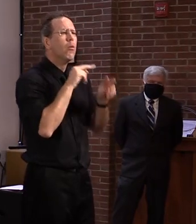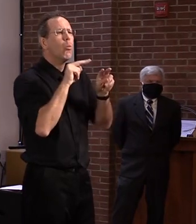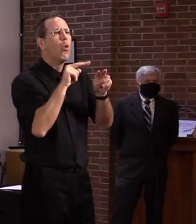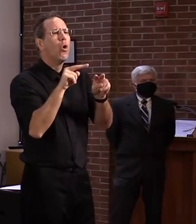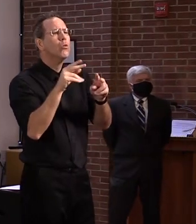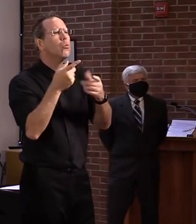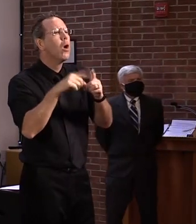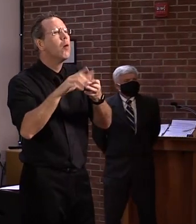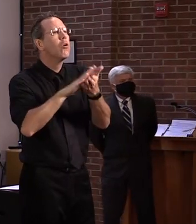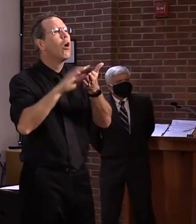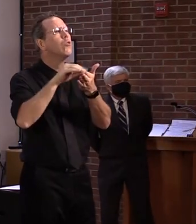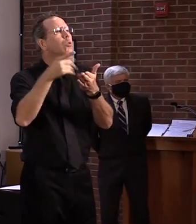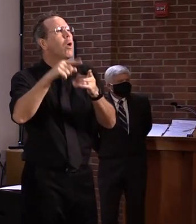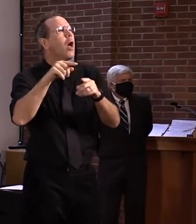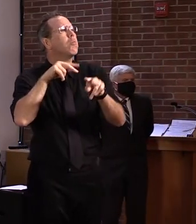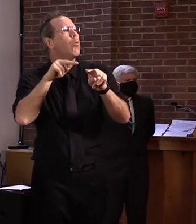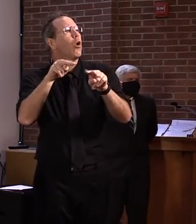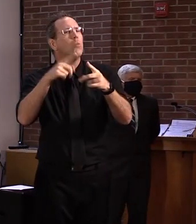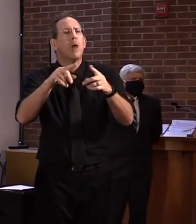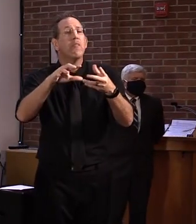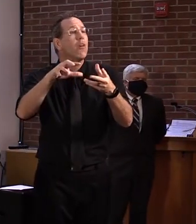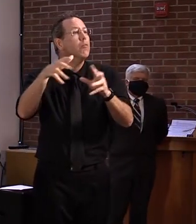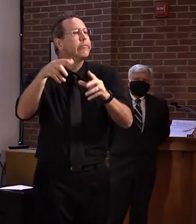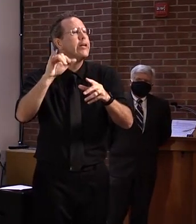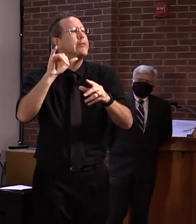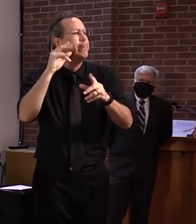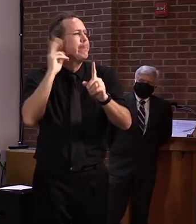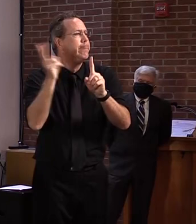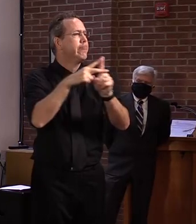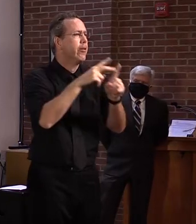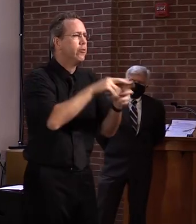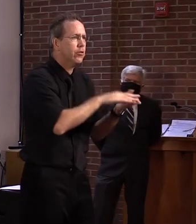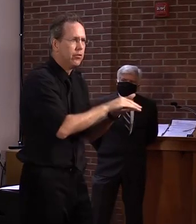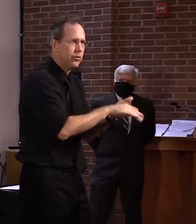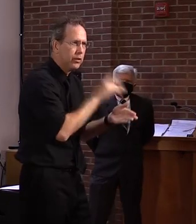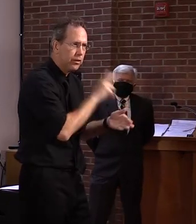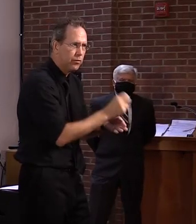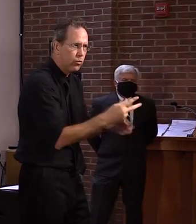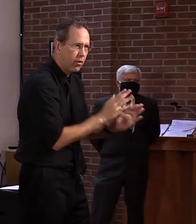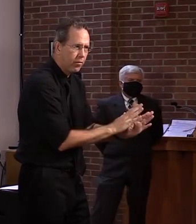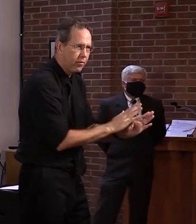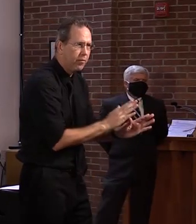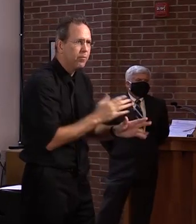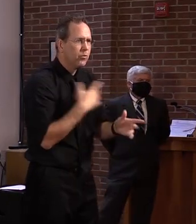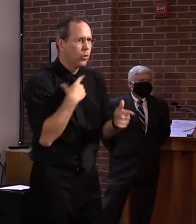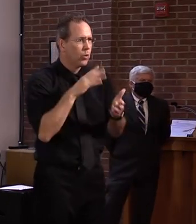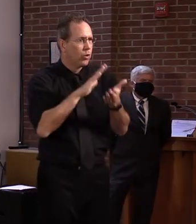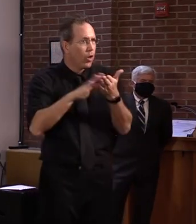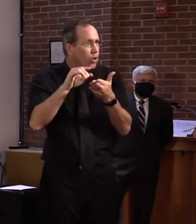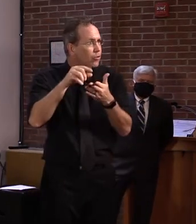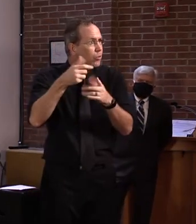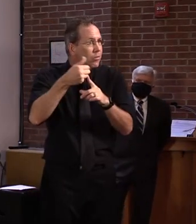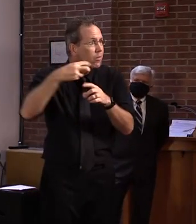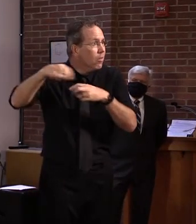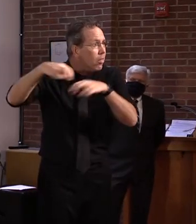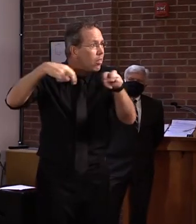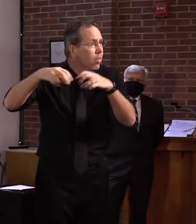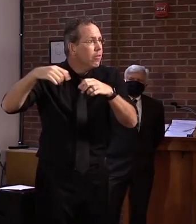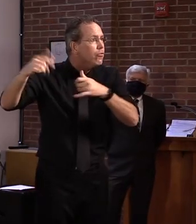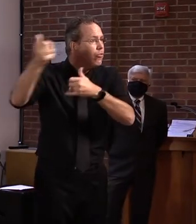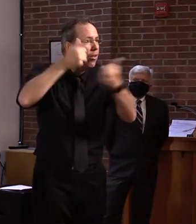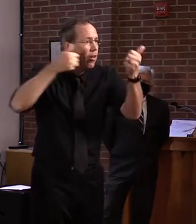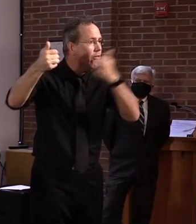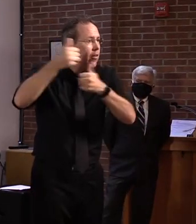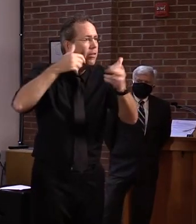and, and really monitor that very closely. So we are paying attention to the, the college trends very closely as they pertain to K-12. But we feel fairly